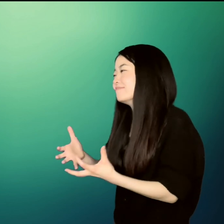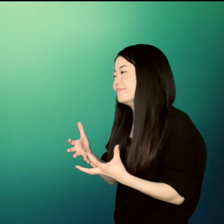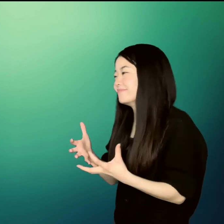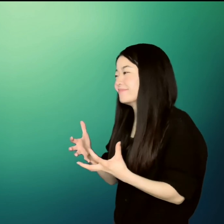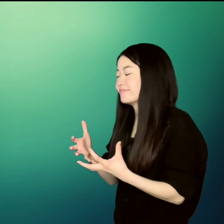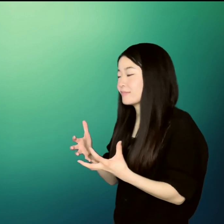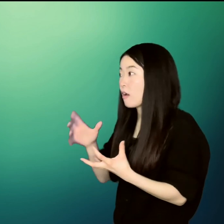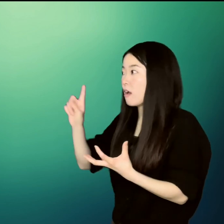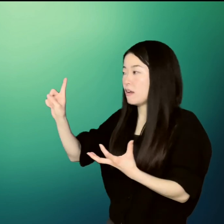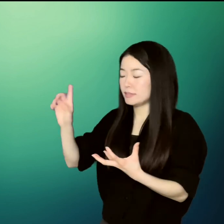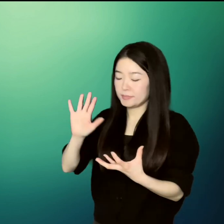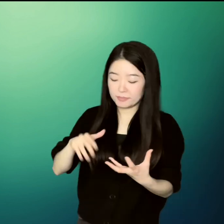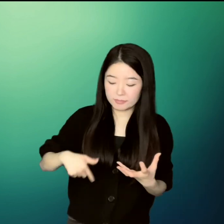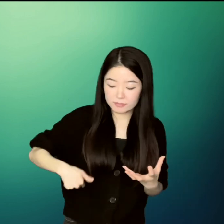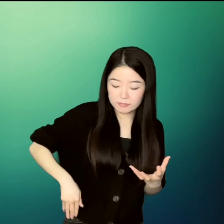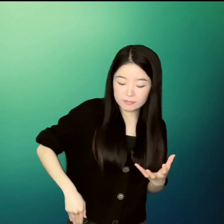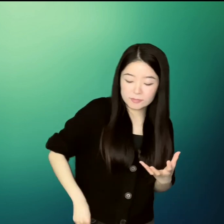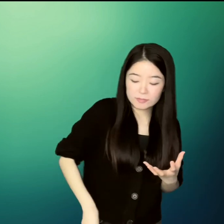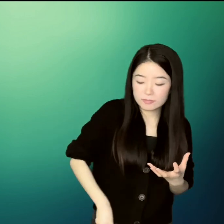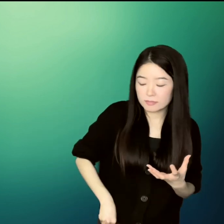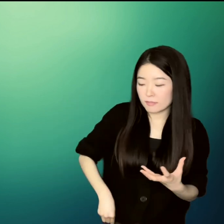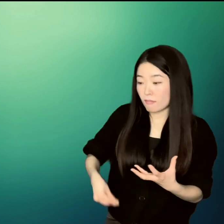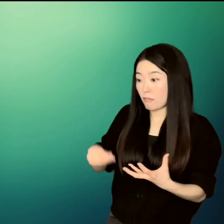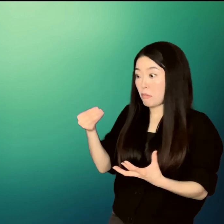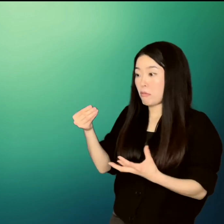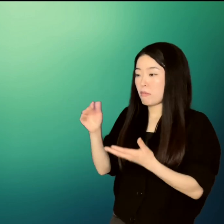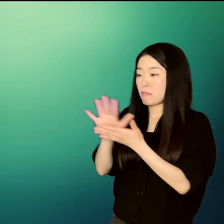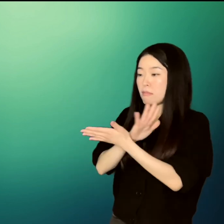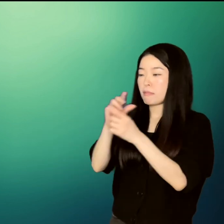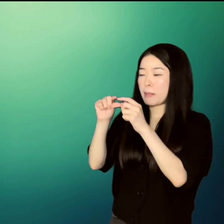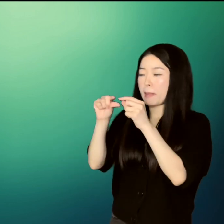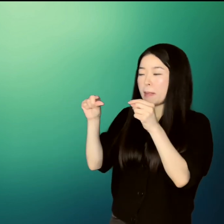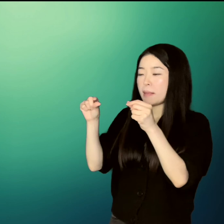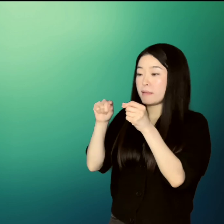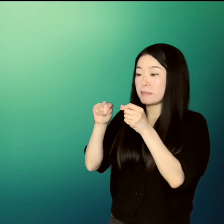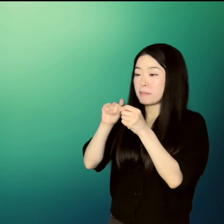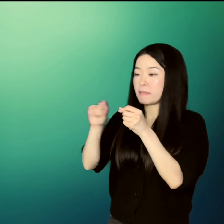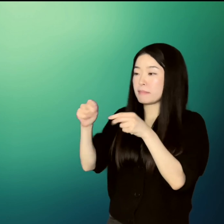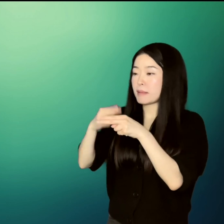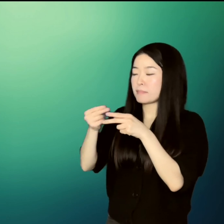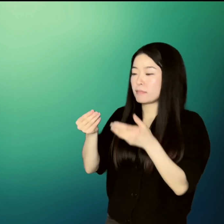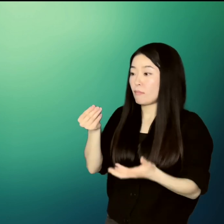Then, she pulled out the piece of paper from her pocket. Do you want this back?